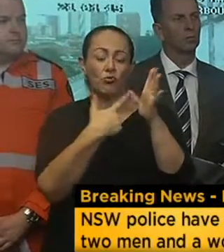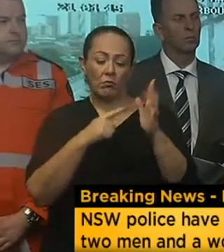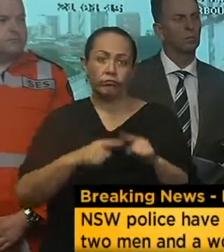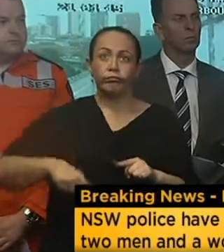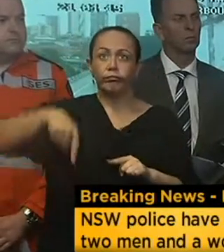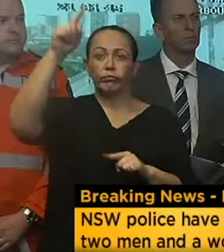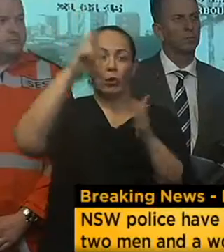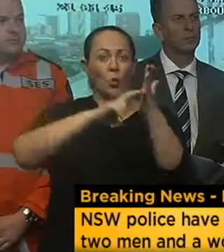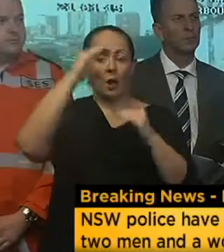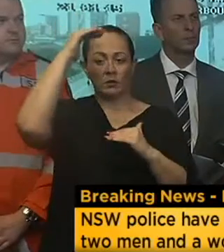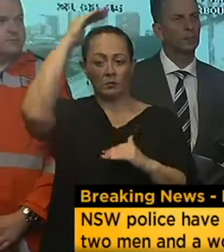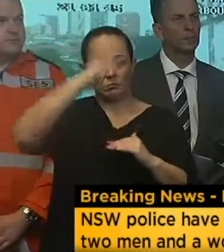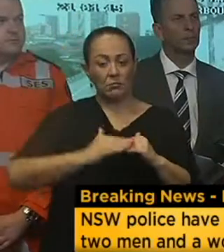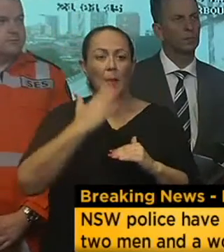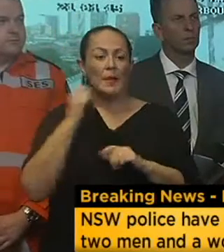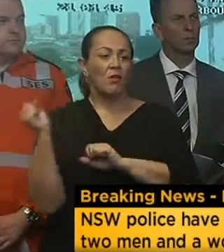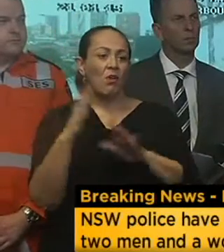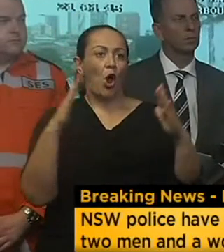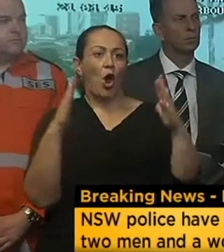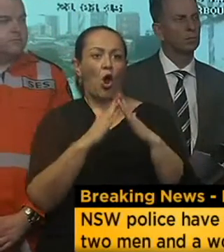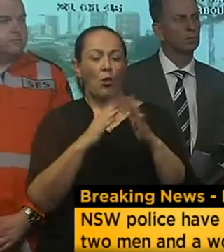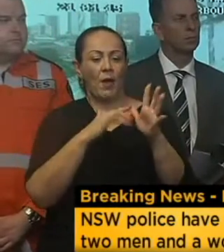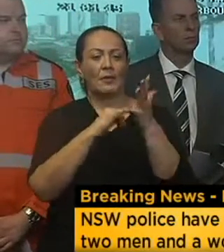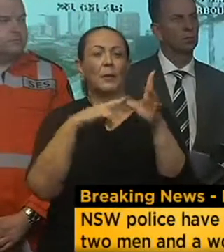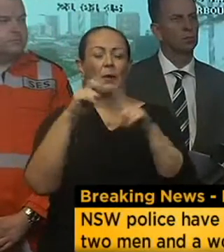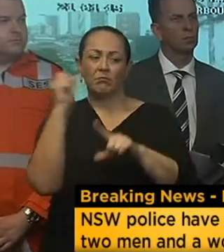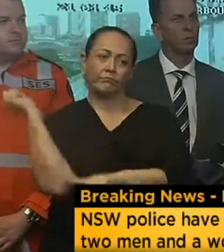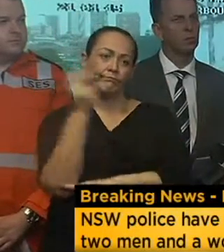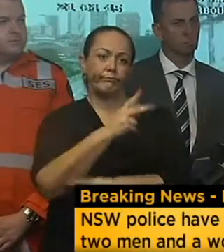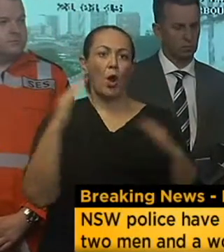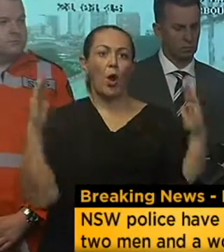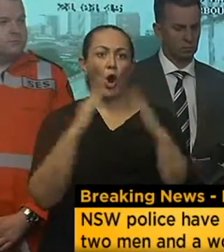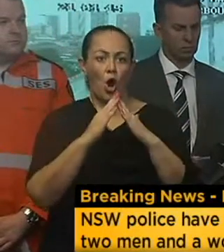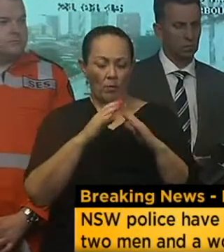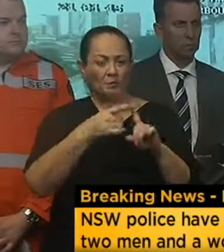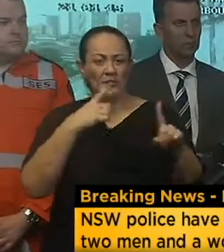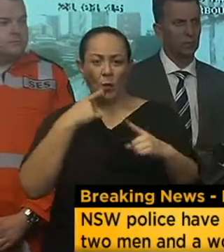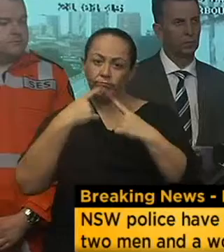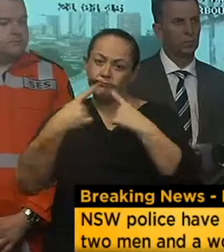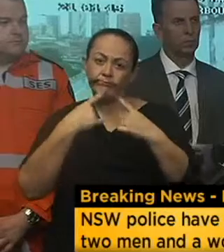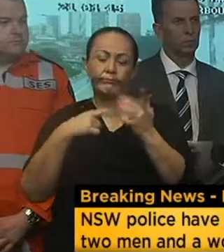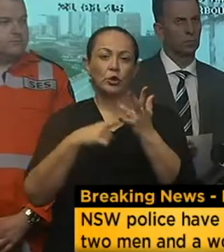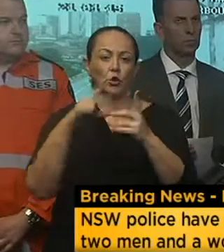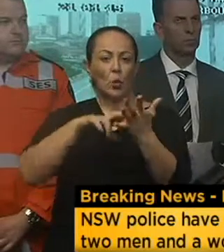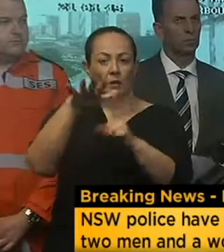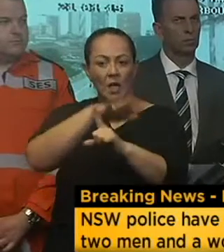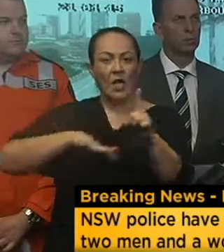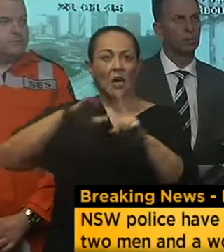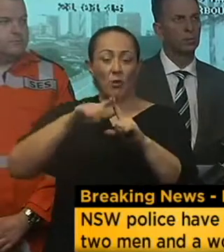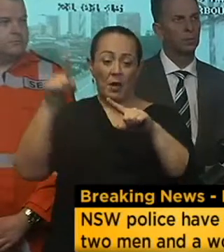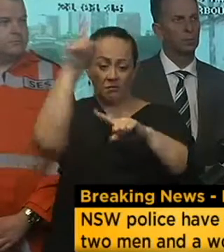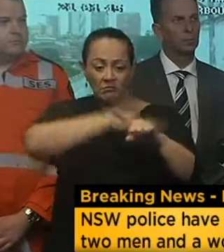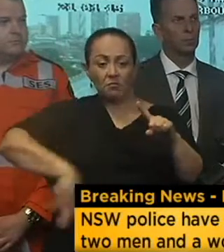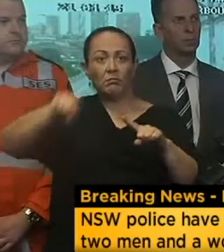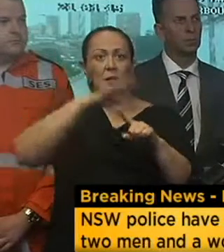start to head home as soon as you possibly can. There will be specific advice that will come into Newcastle in particular but what we are calling on